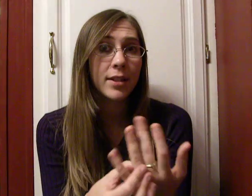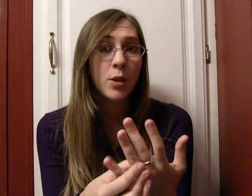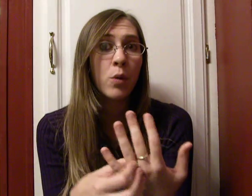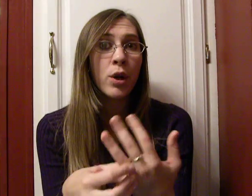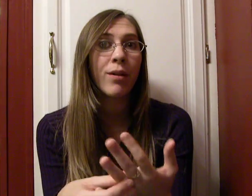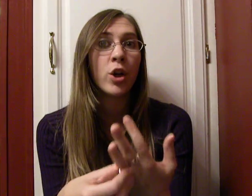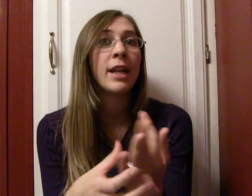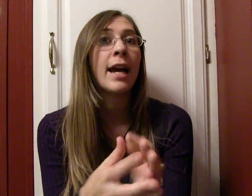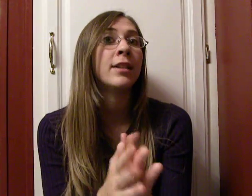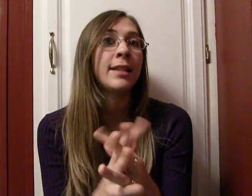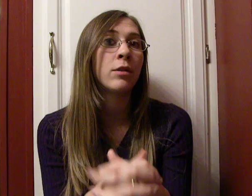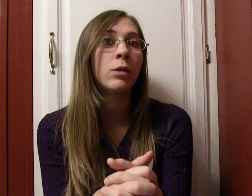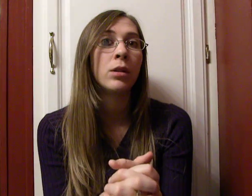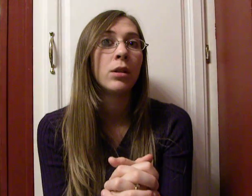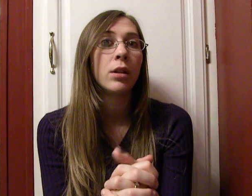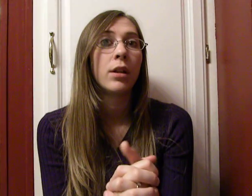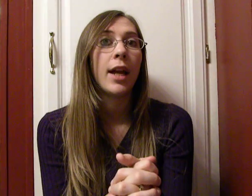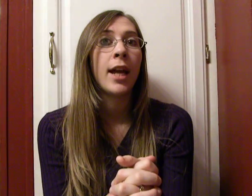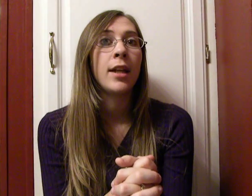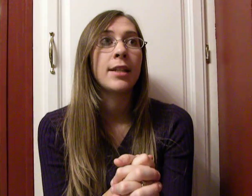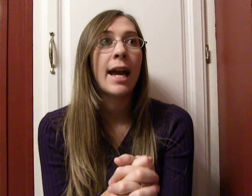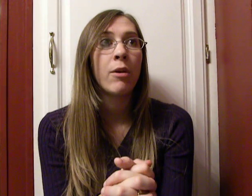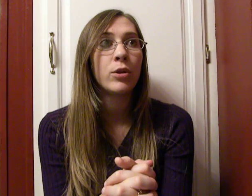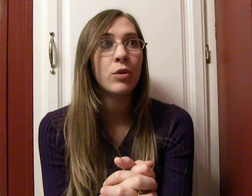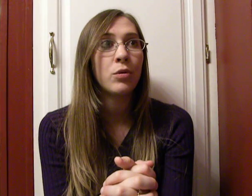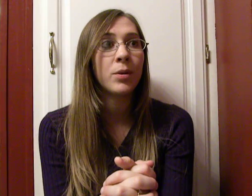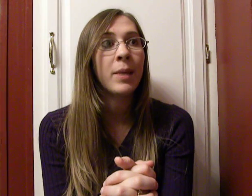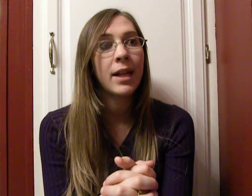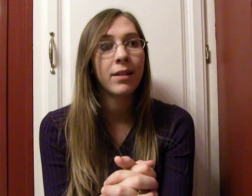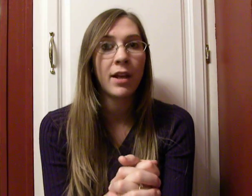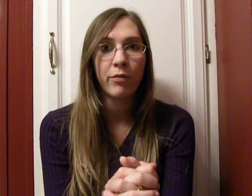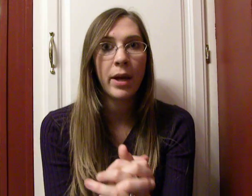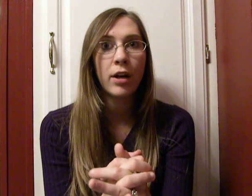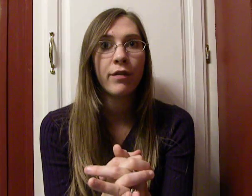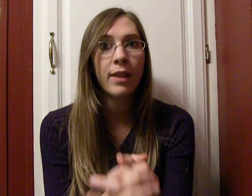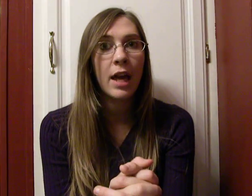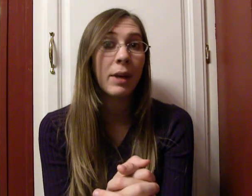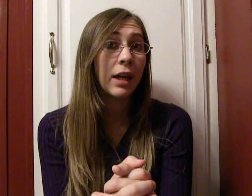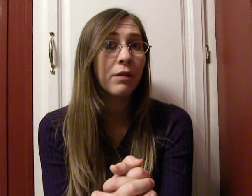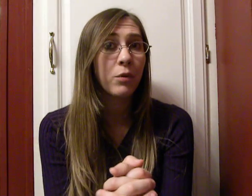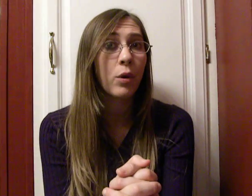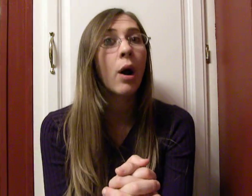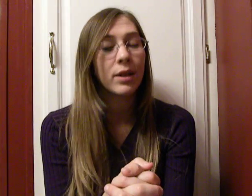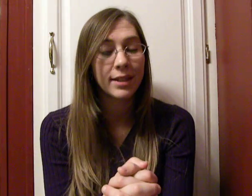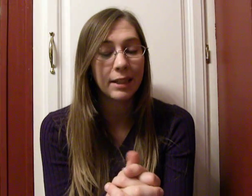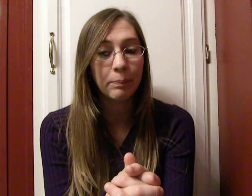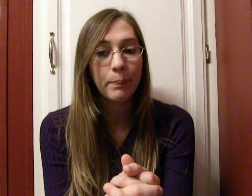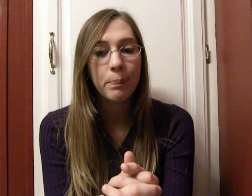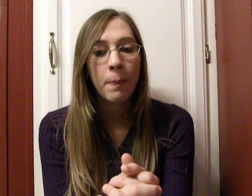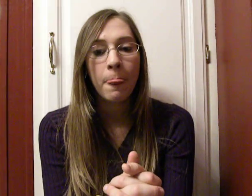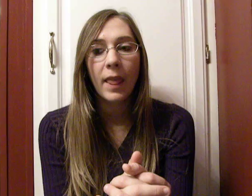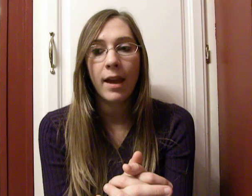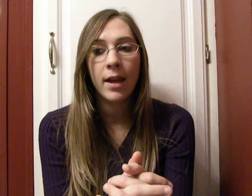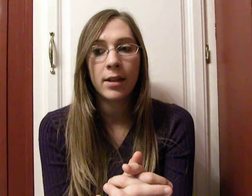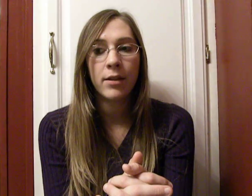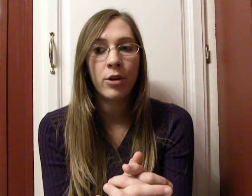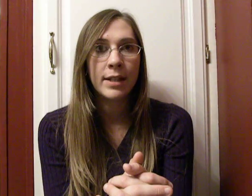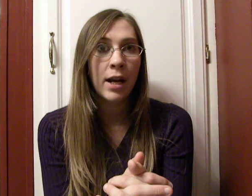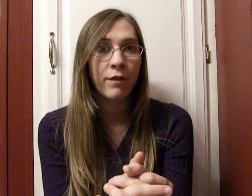this, so they're learning how to deal, and how to make life better for them, and for Austin, and their entire